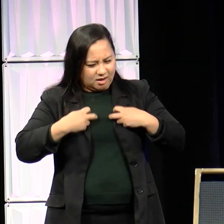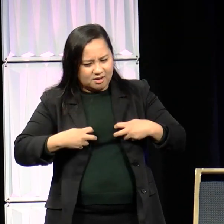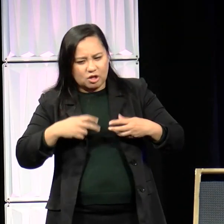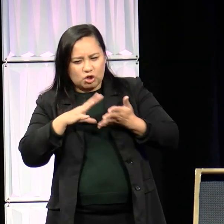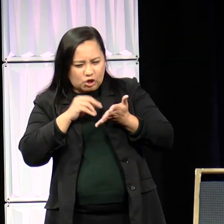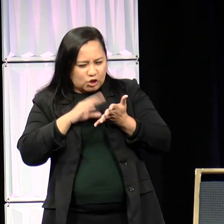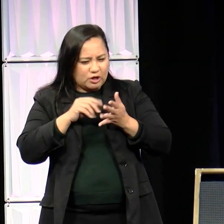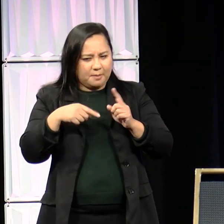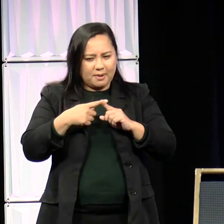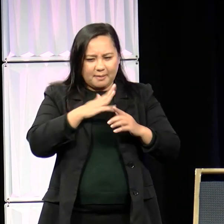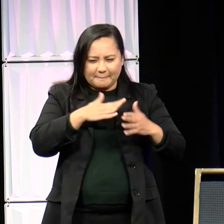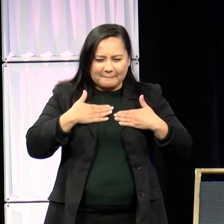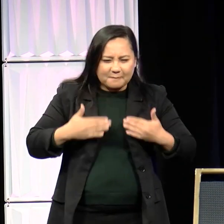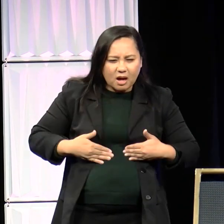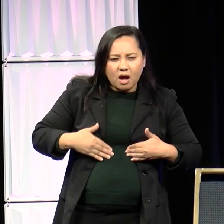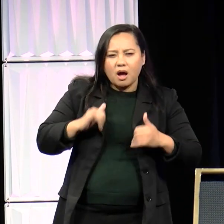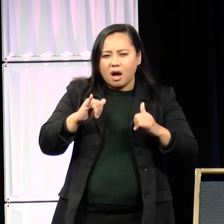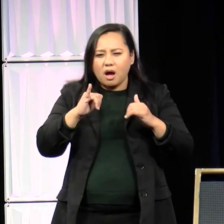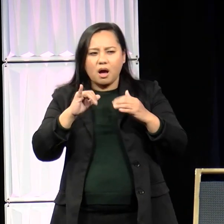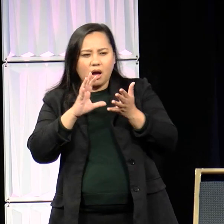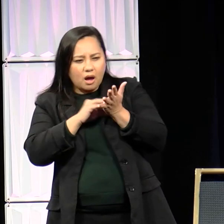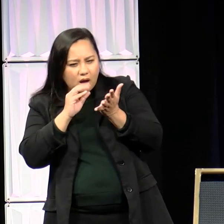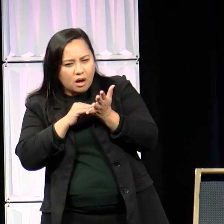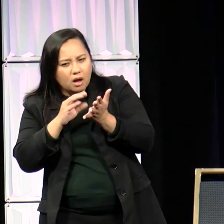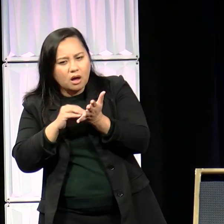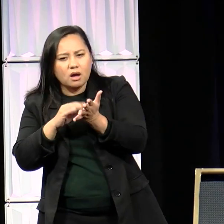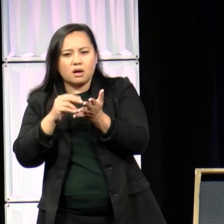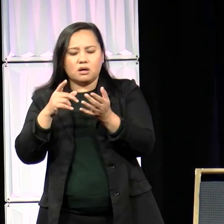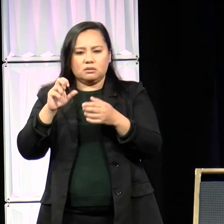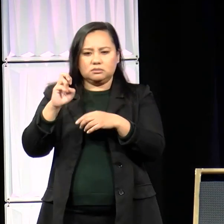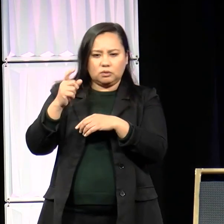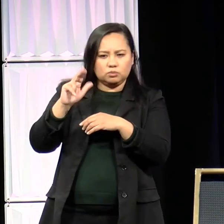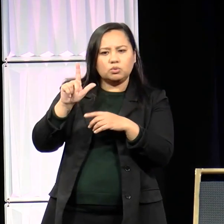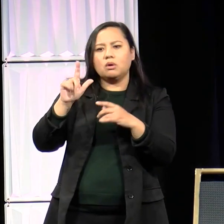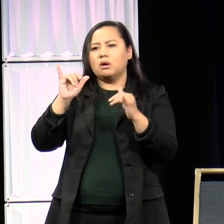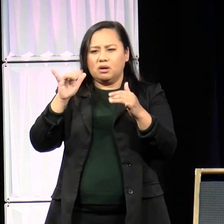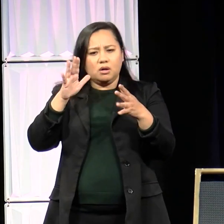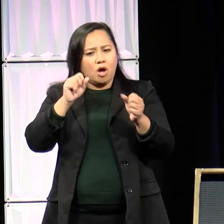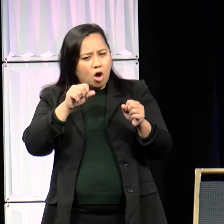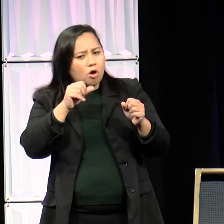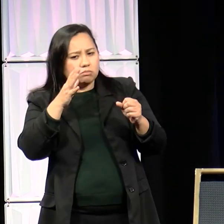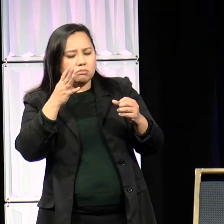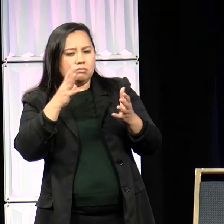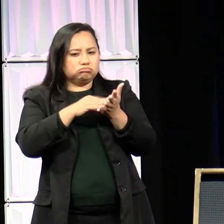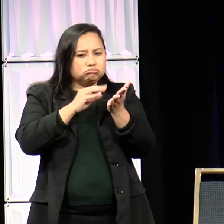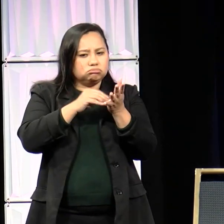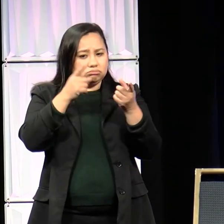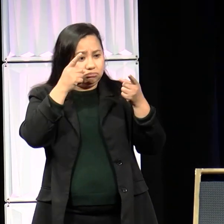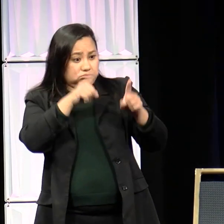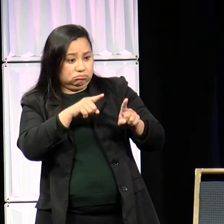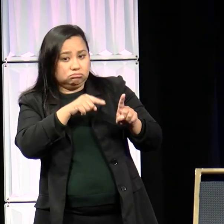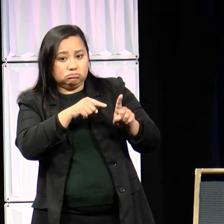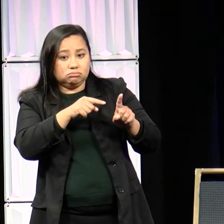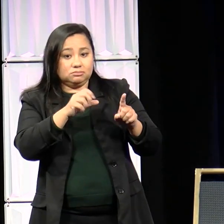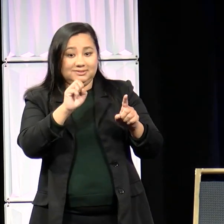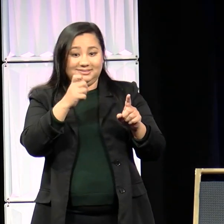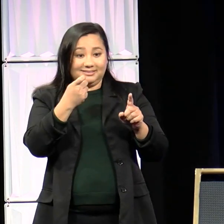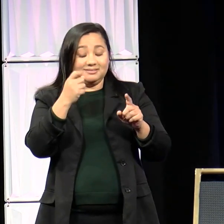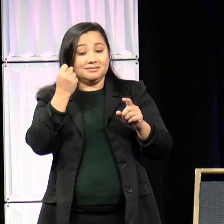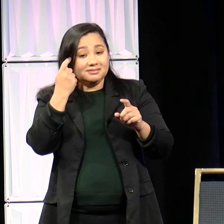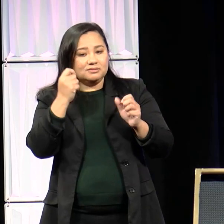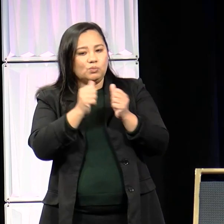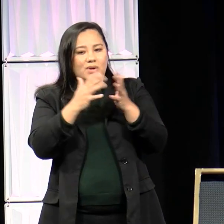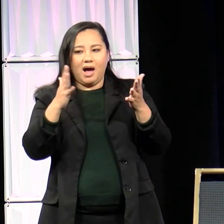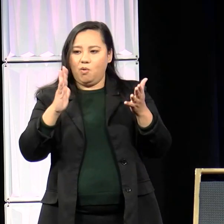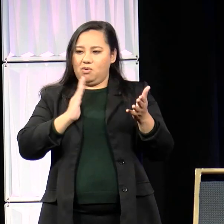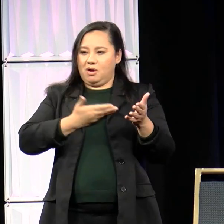defining themselves, and engaging in consensual sexual activity with or without our guidance and support. Pretending that these things